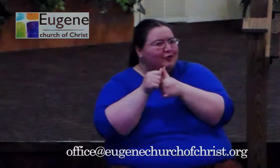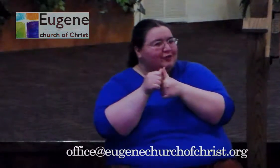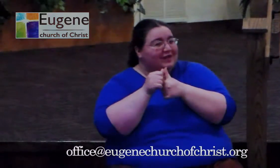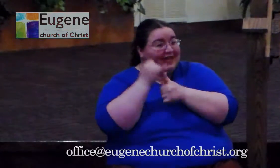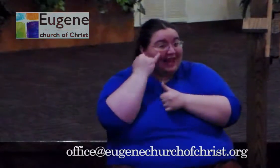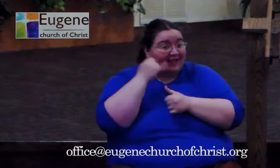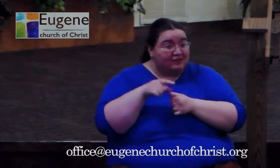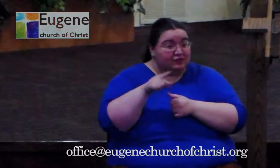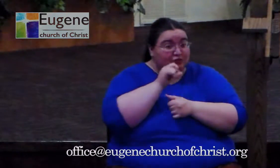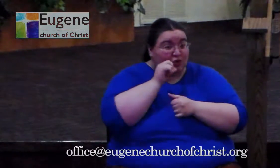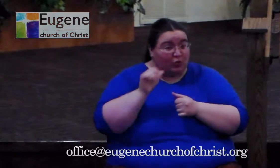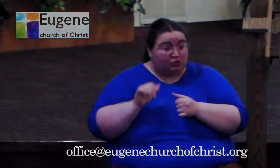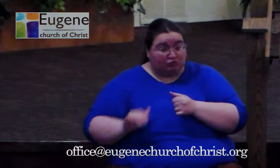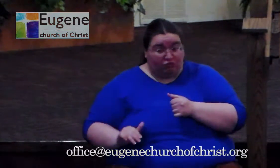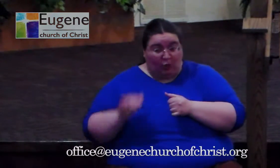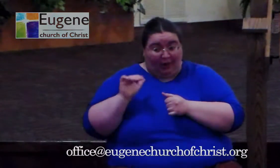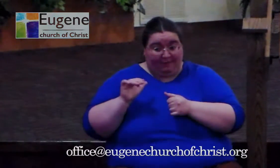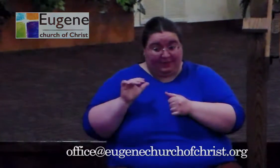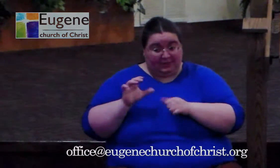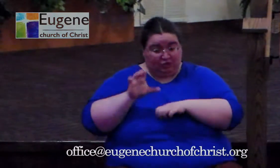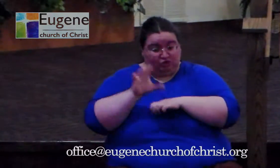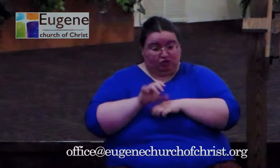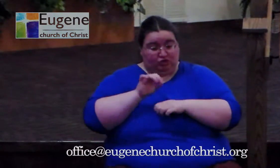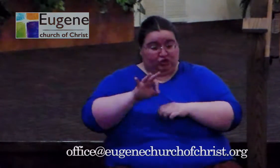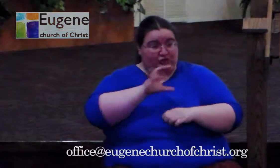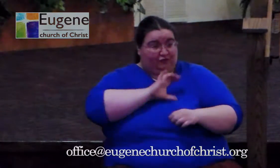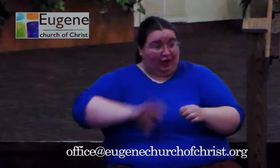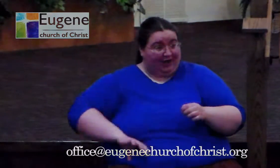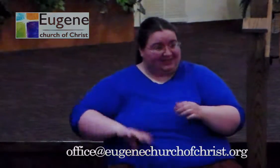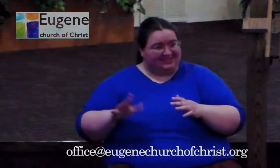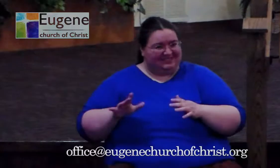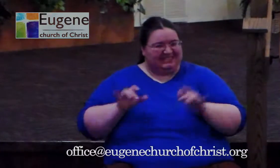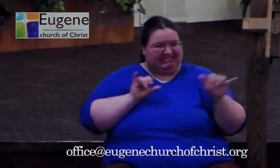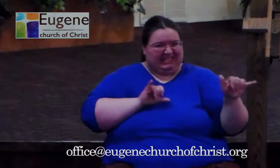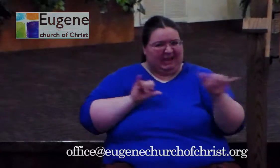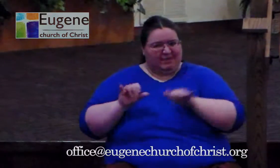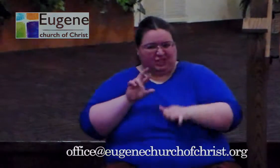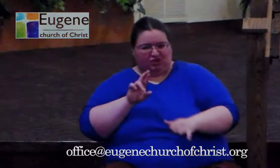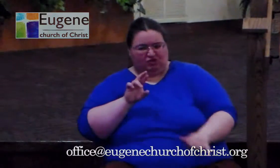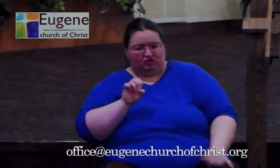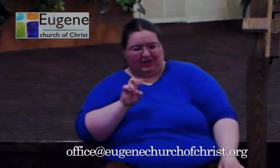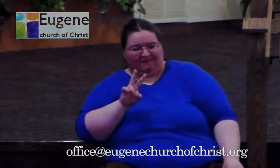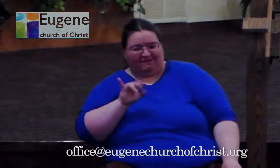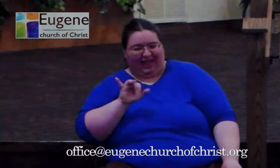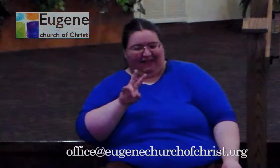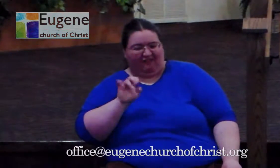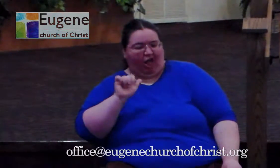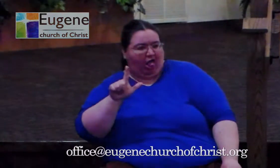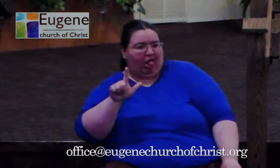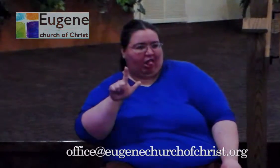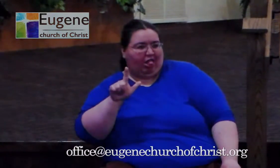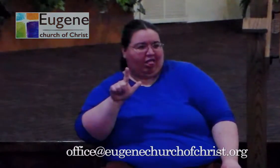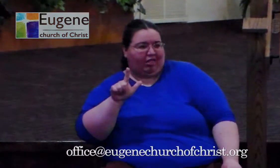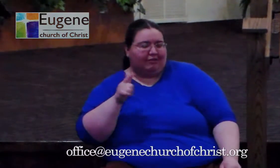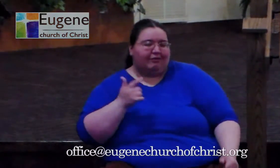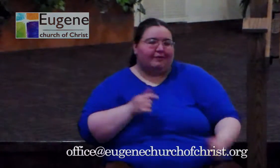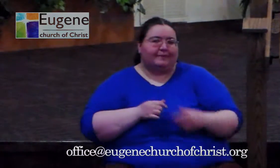revivals because someone else used that word. The gospel meeting. It was, we would get together and it started out, it would be a big Sunday